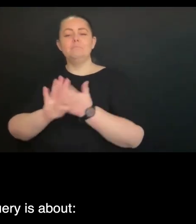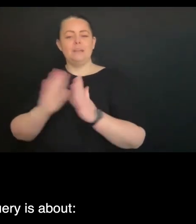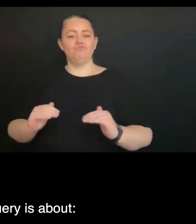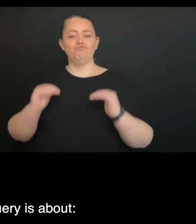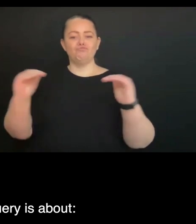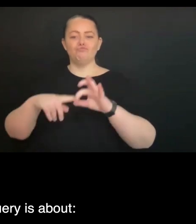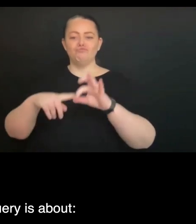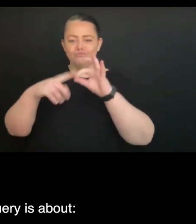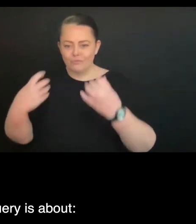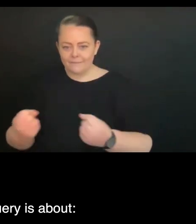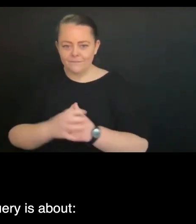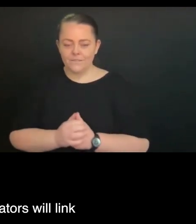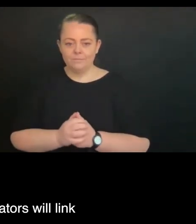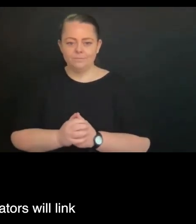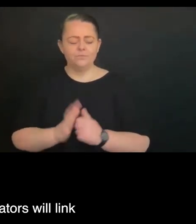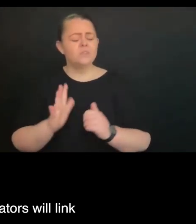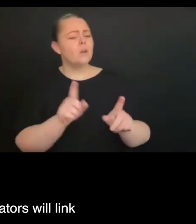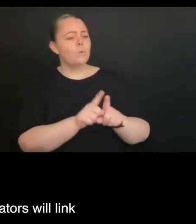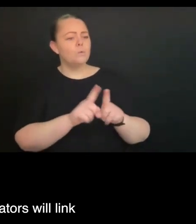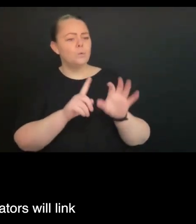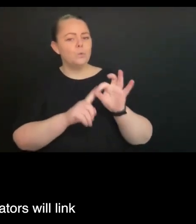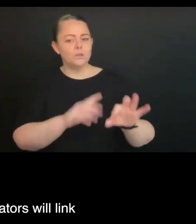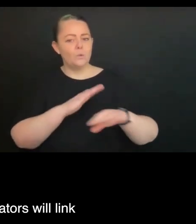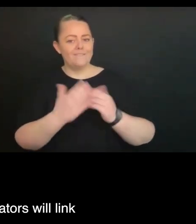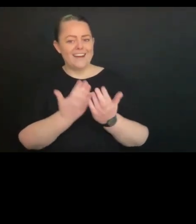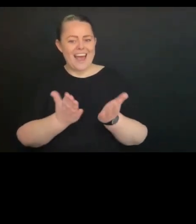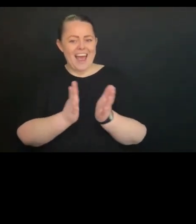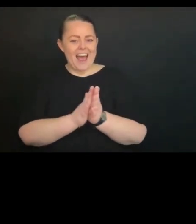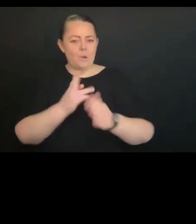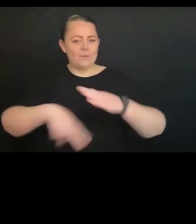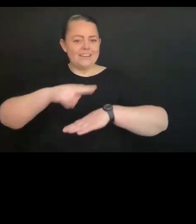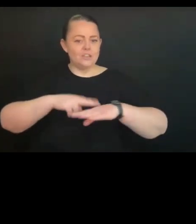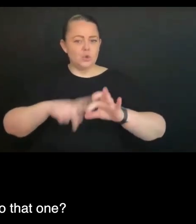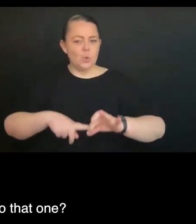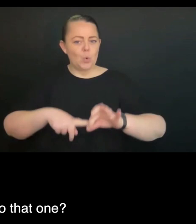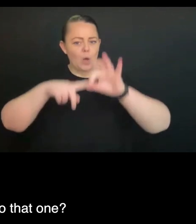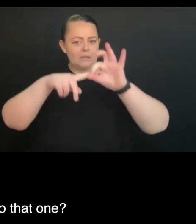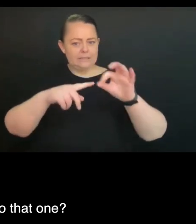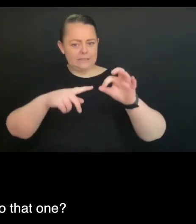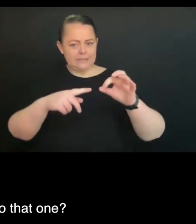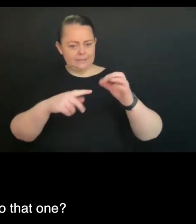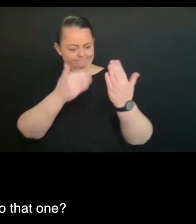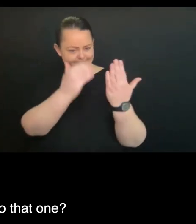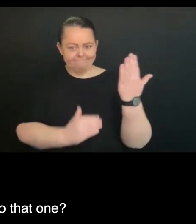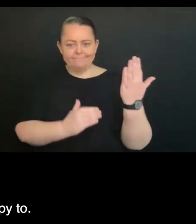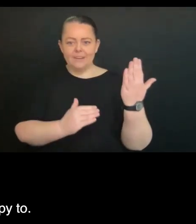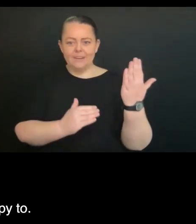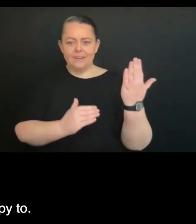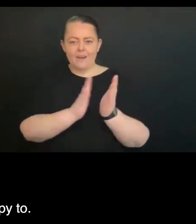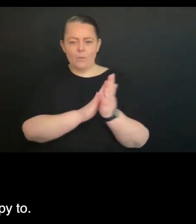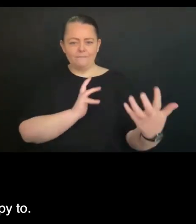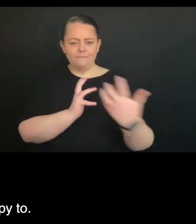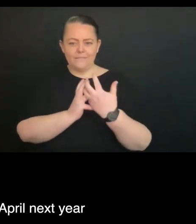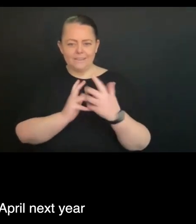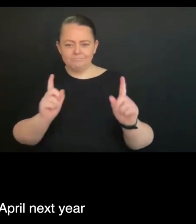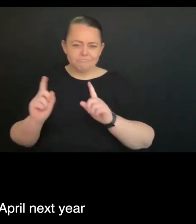that, another query is about how the national quality indicators look into all of this. Do you also want to speak to that one? Yeah, absolutely